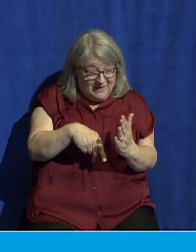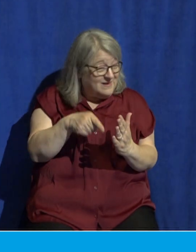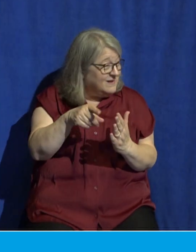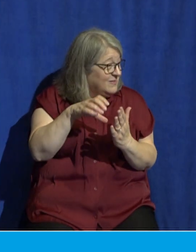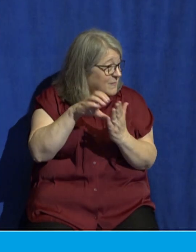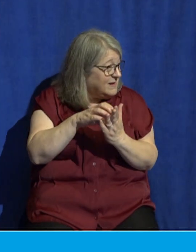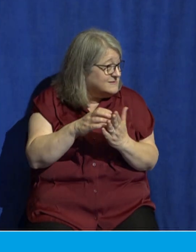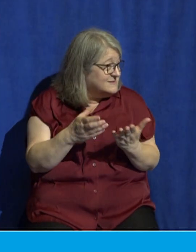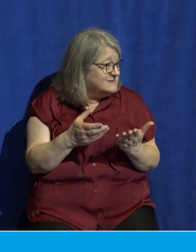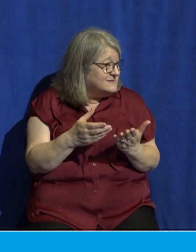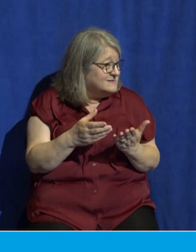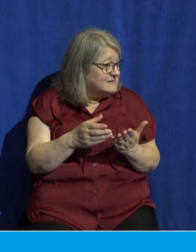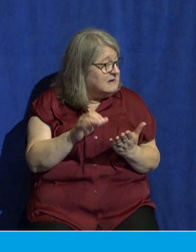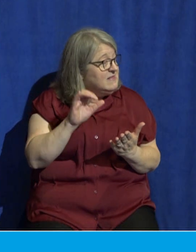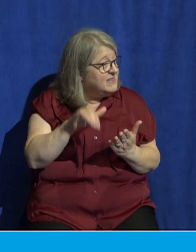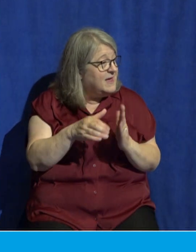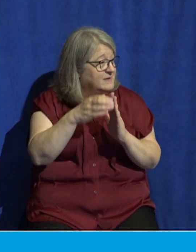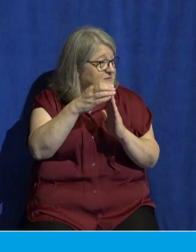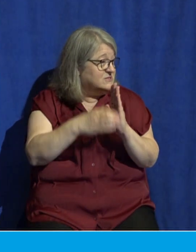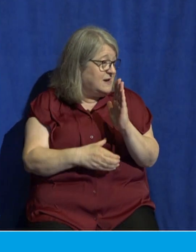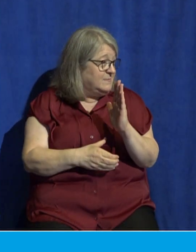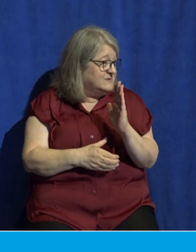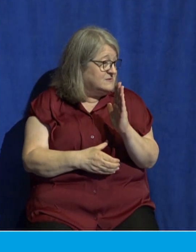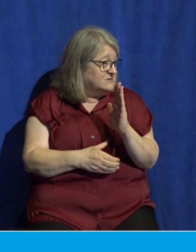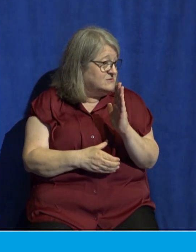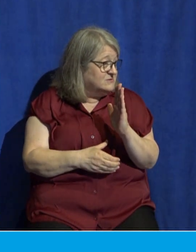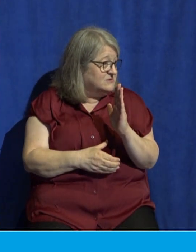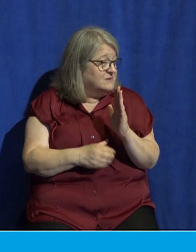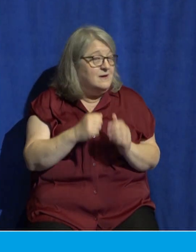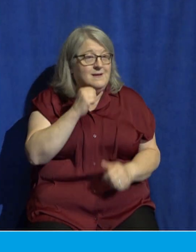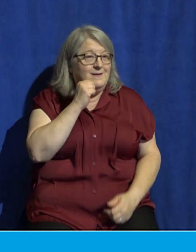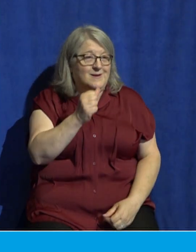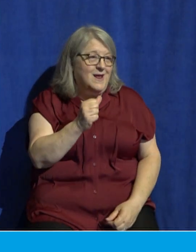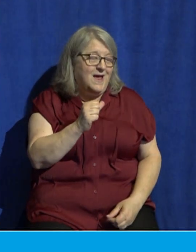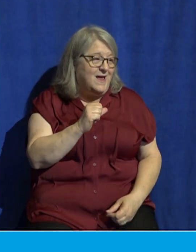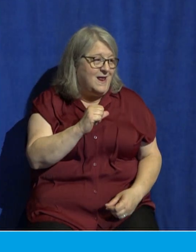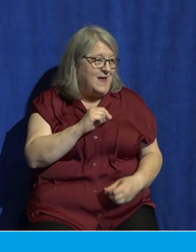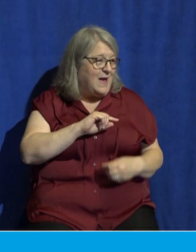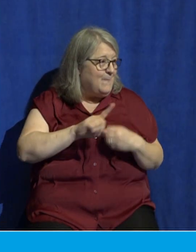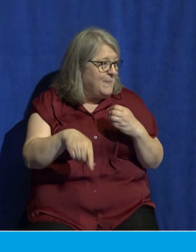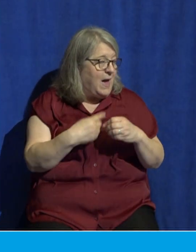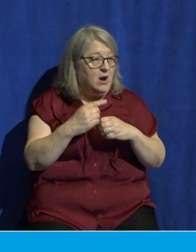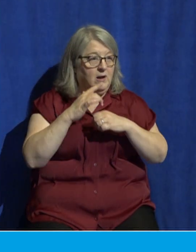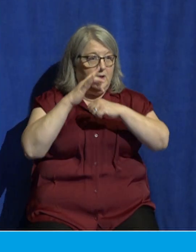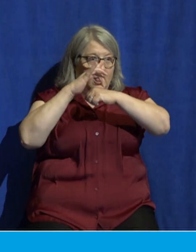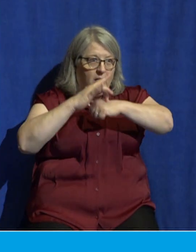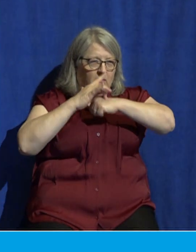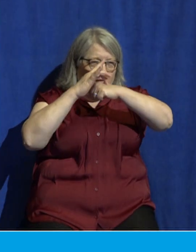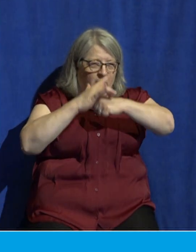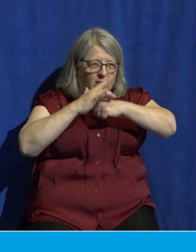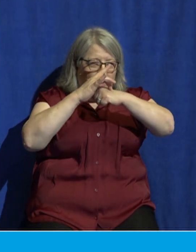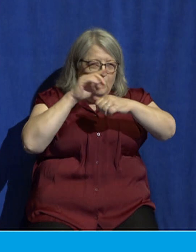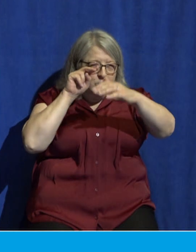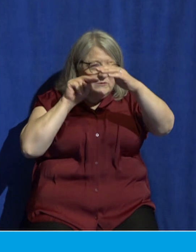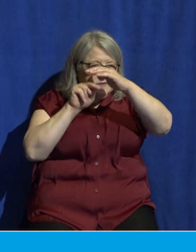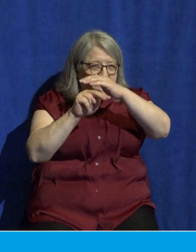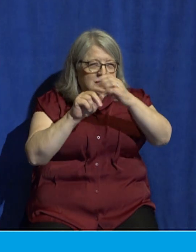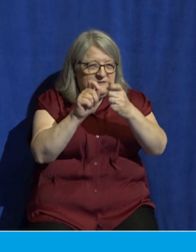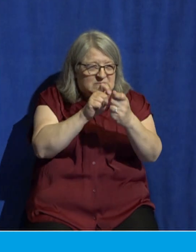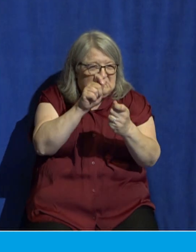that this chapter is precisely not about obsessing over and trying to predict specific details